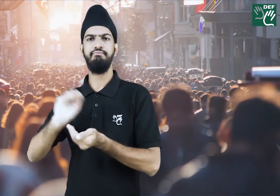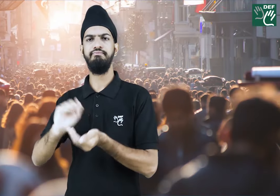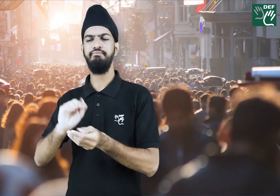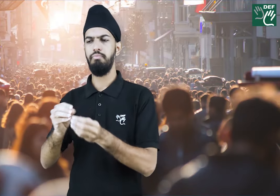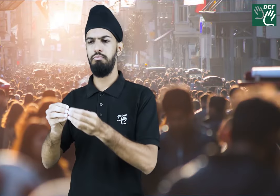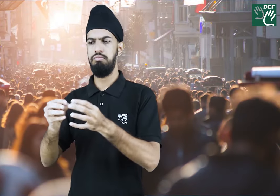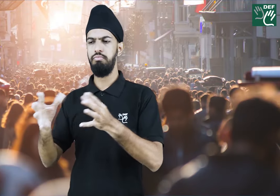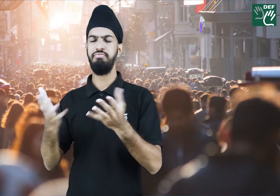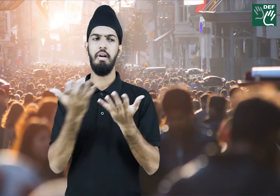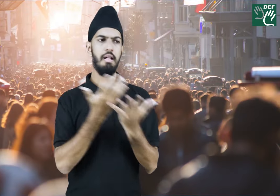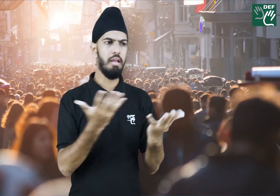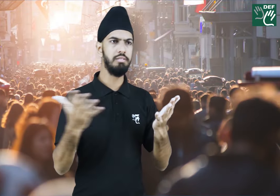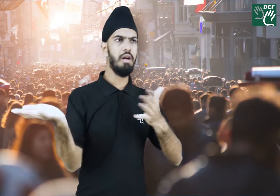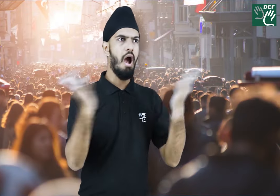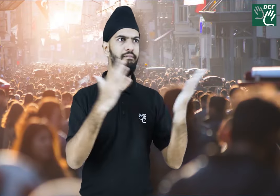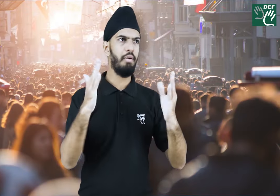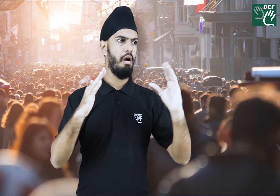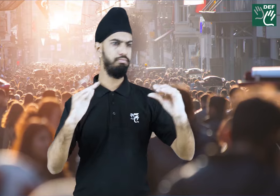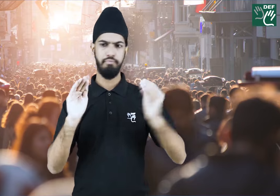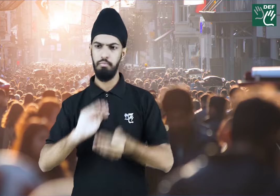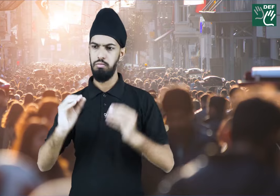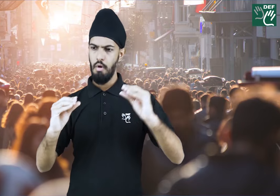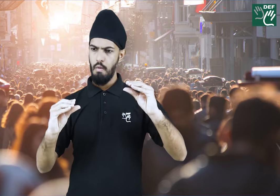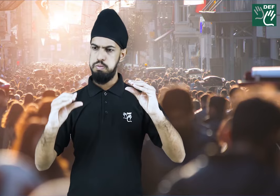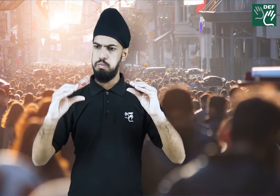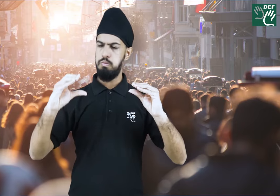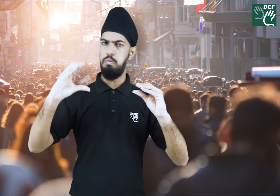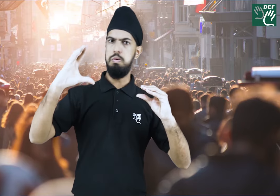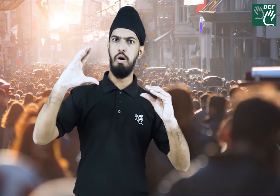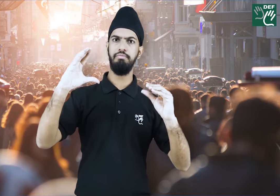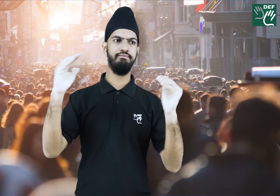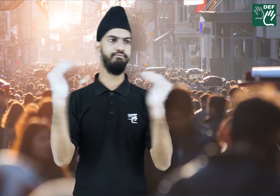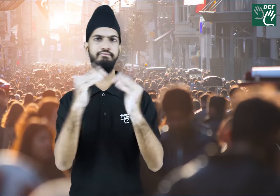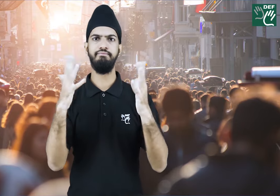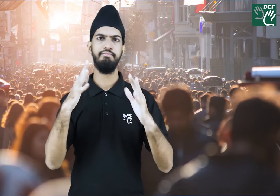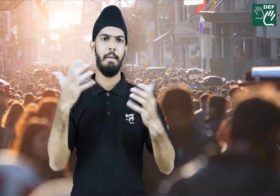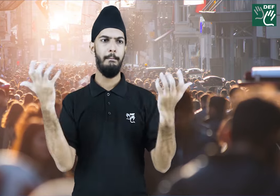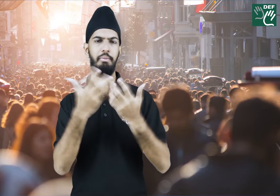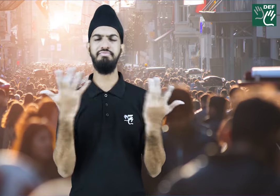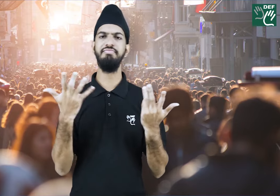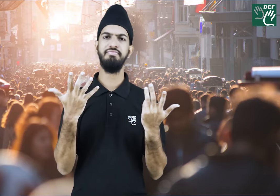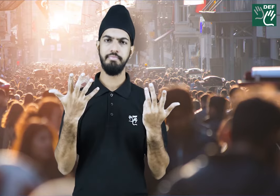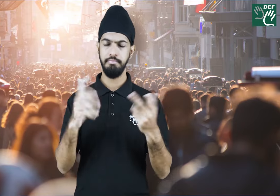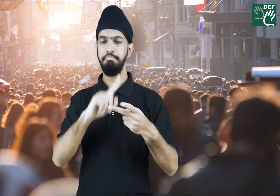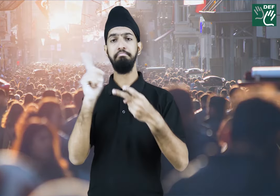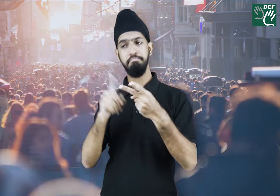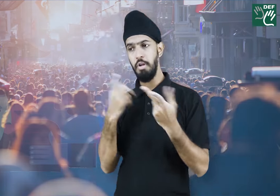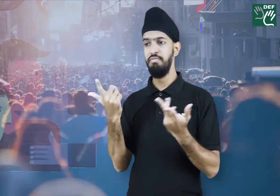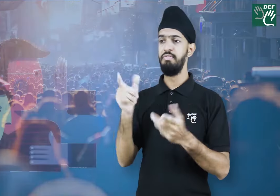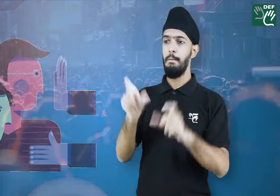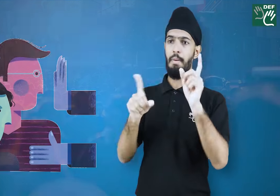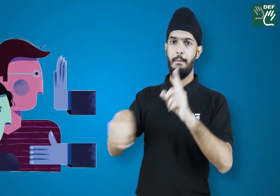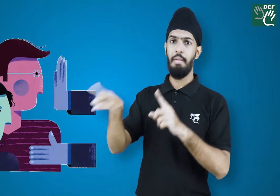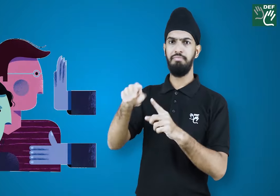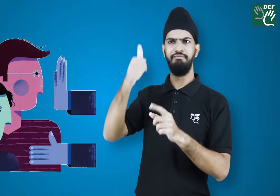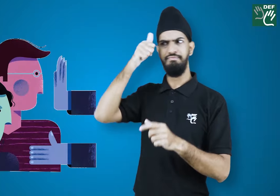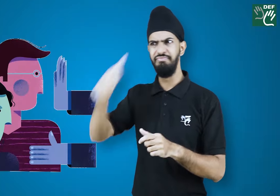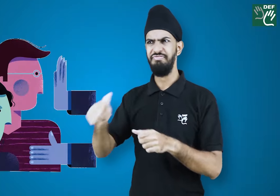like land, water, etc. to accommodate all the population. Crimes related to treating people